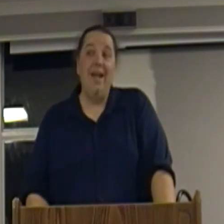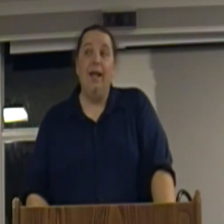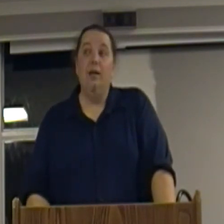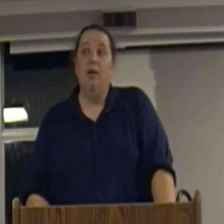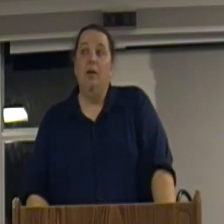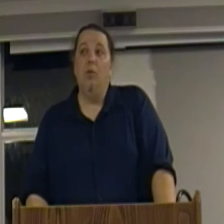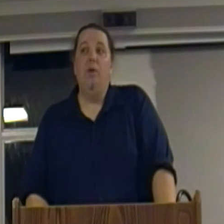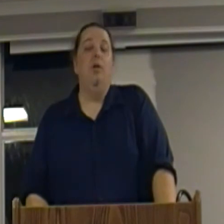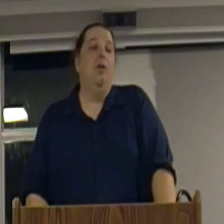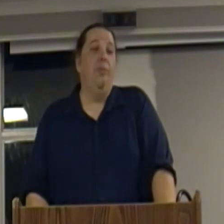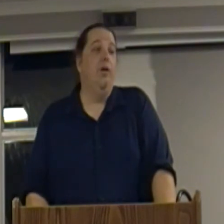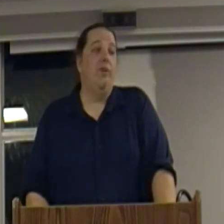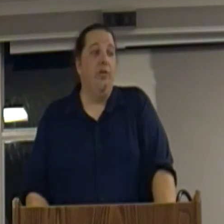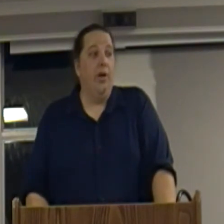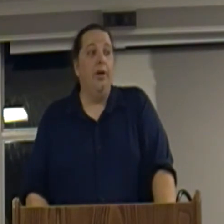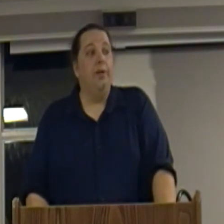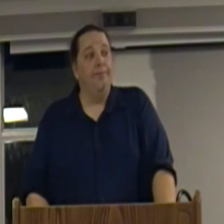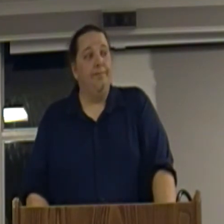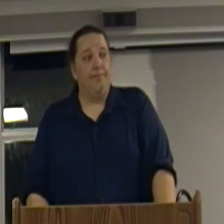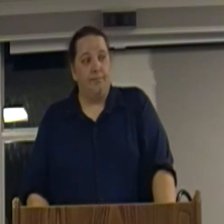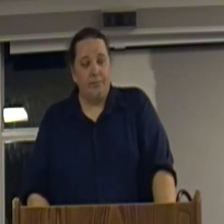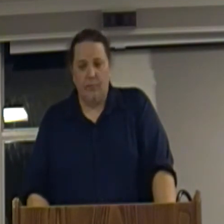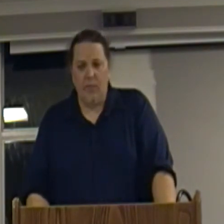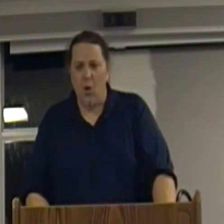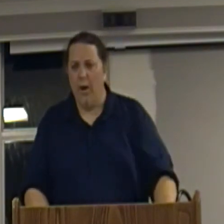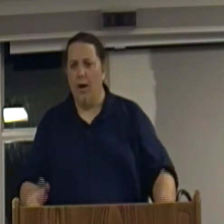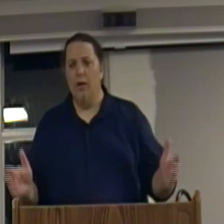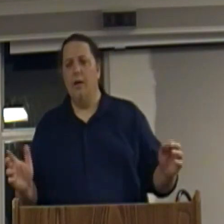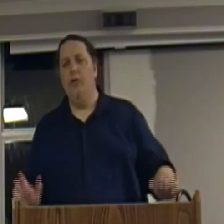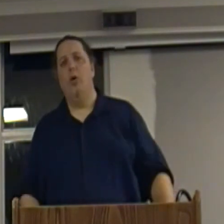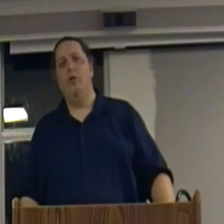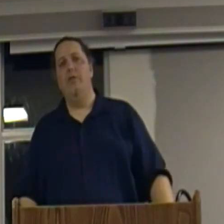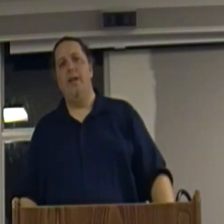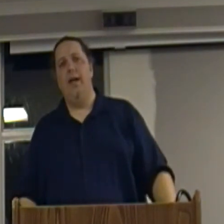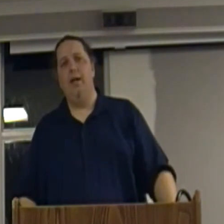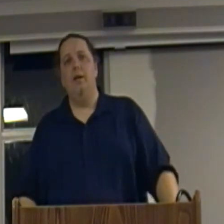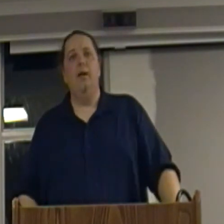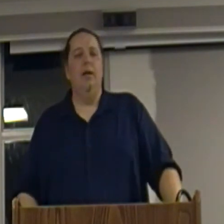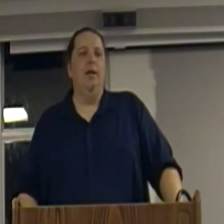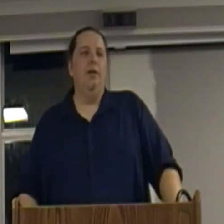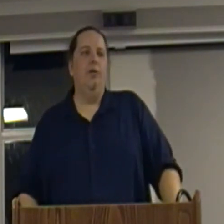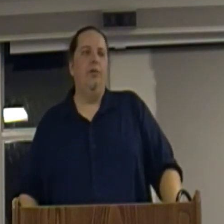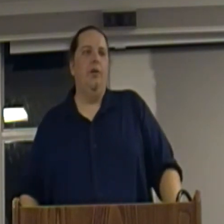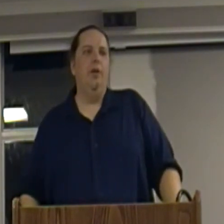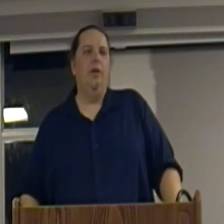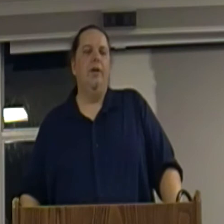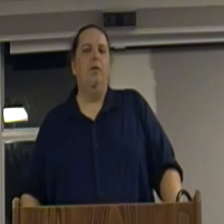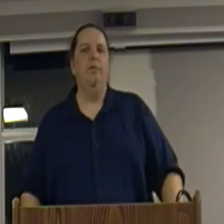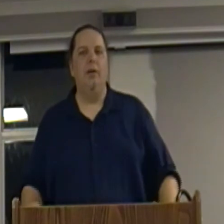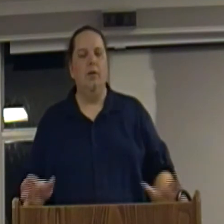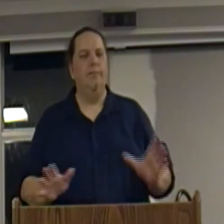today, what we can call the period of austerity, where the order of the day is, you know, they'll